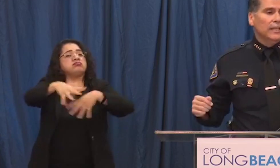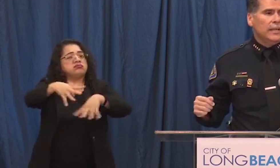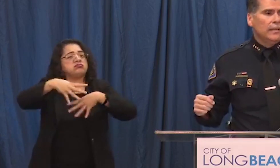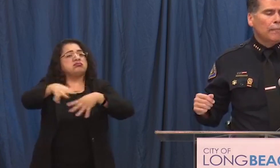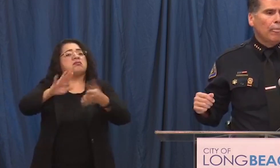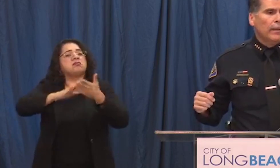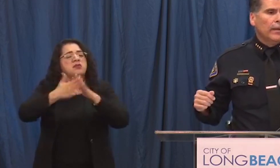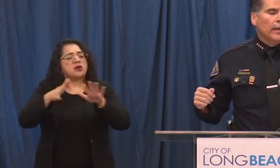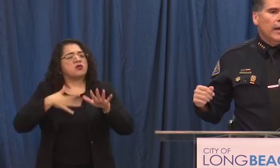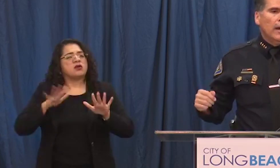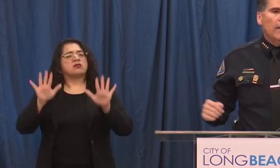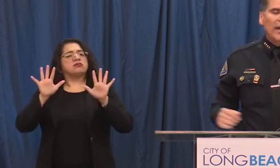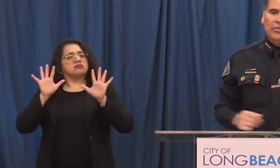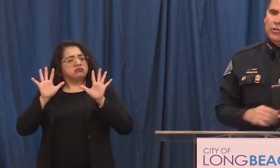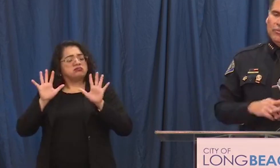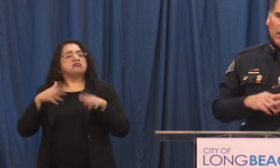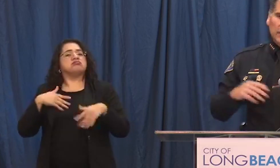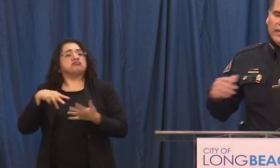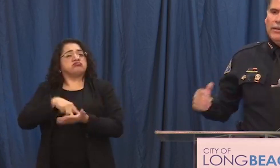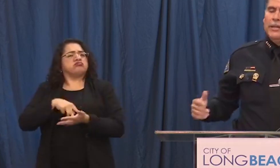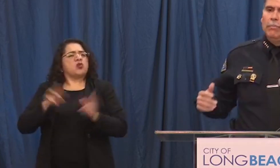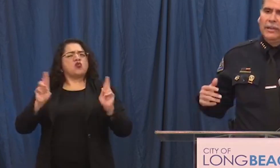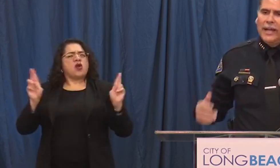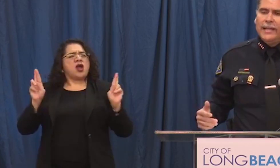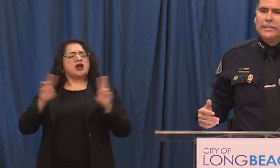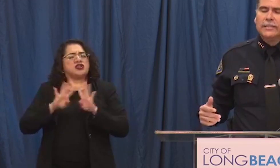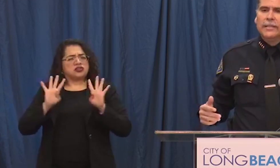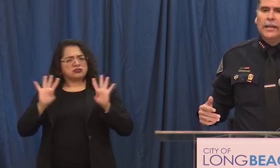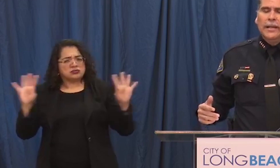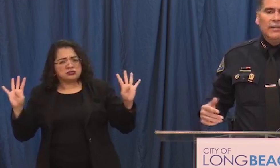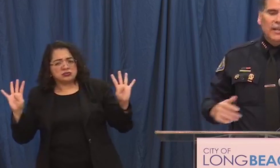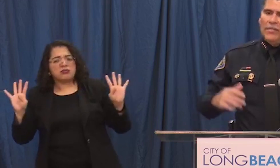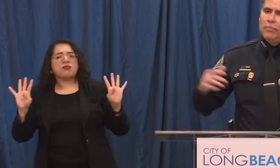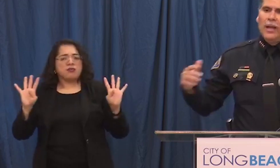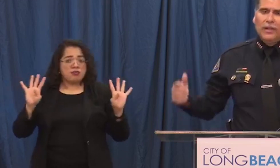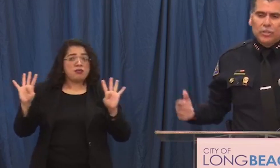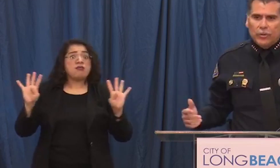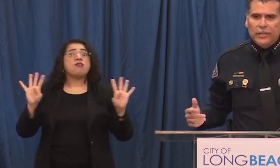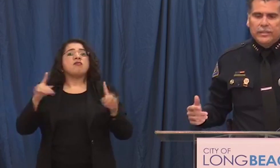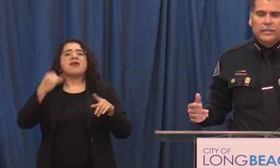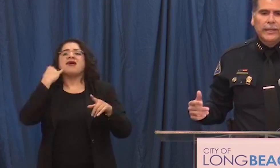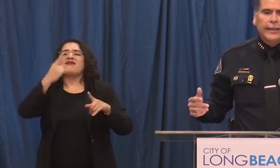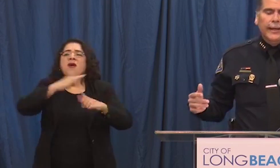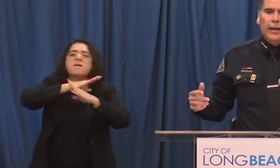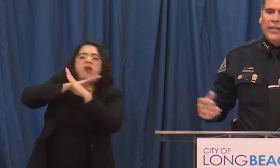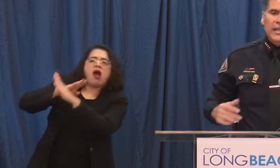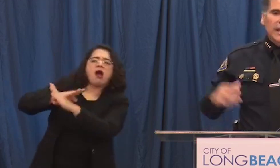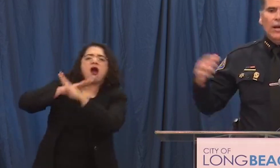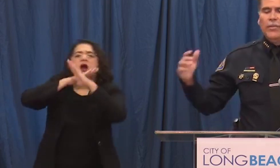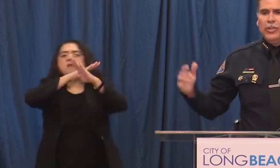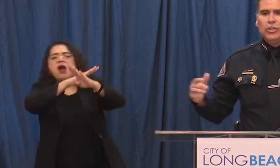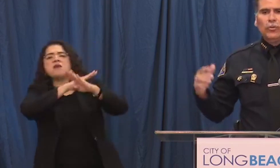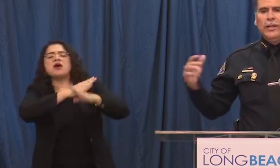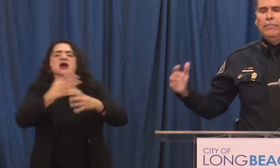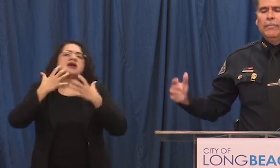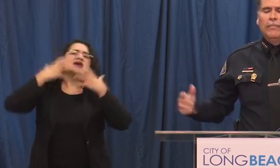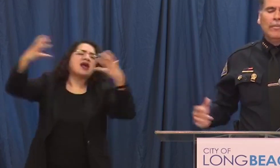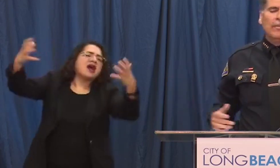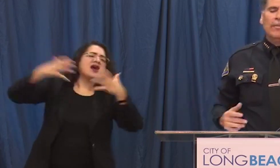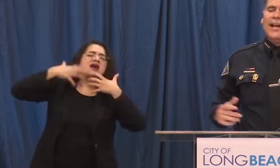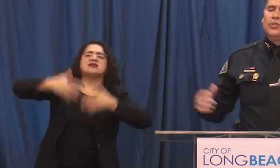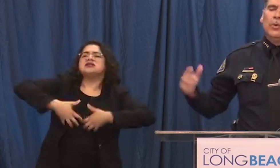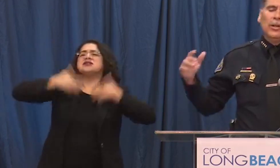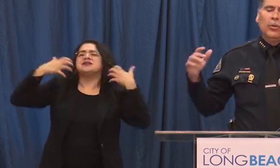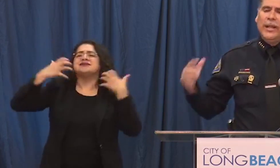peacefully uh that there's voluntary compliance even if they block streets uh they yell they scream